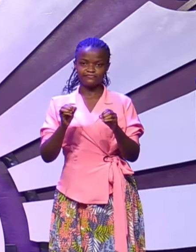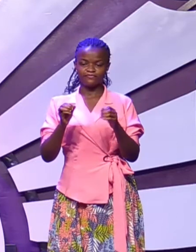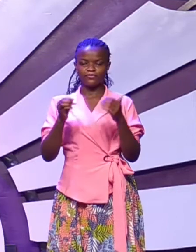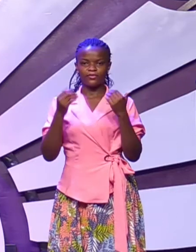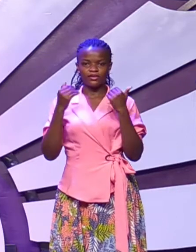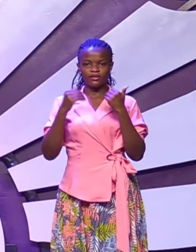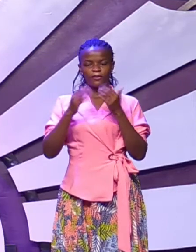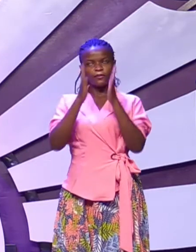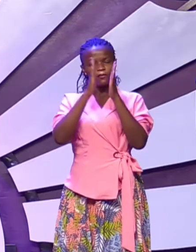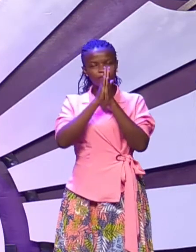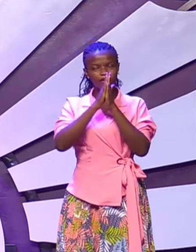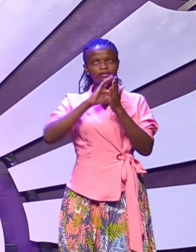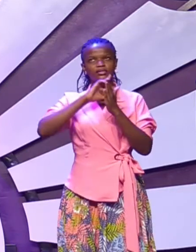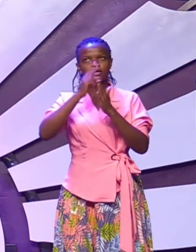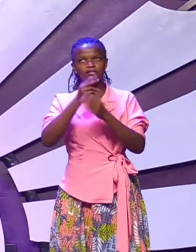An Answered Prayer.